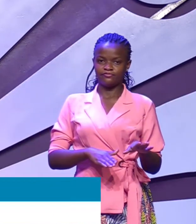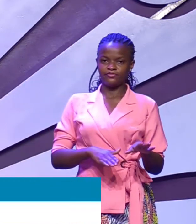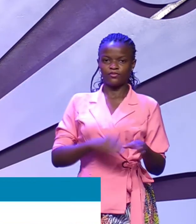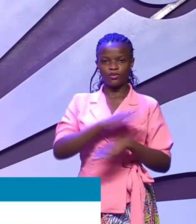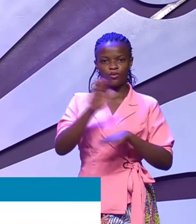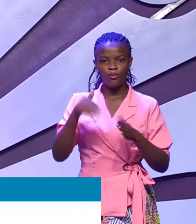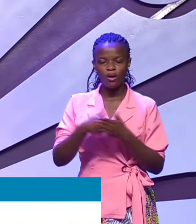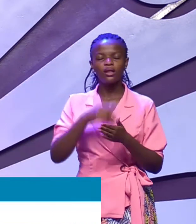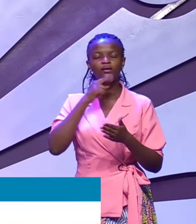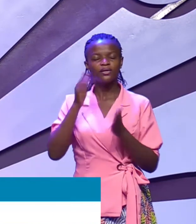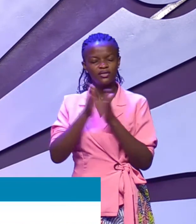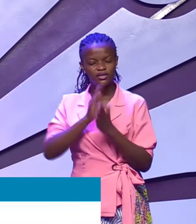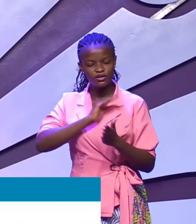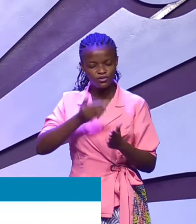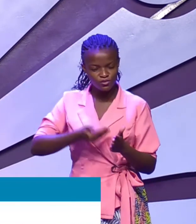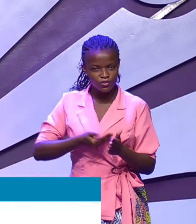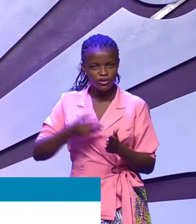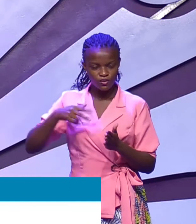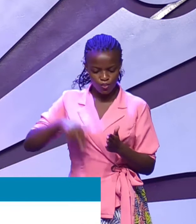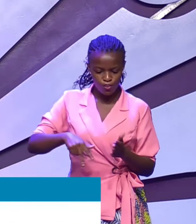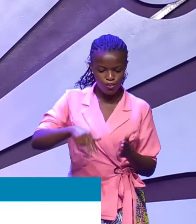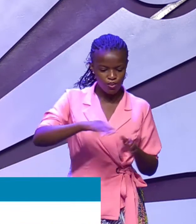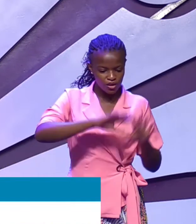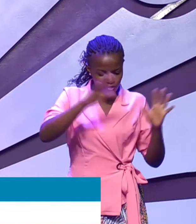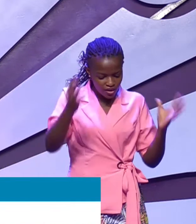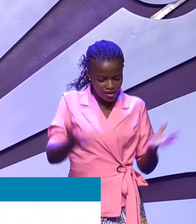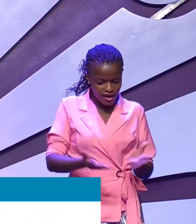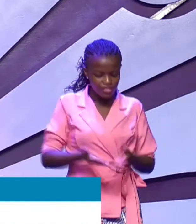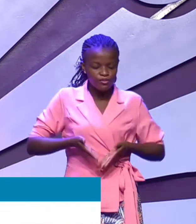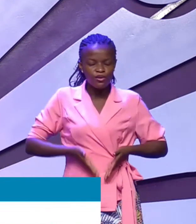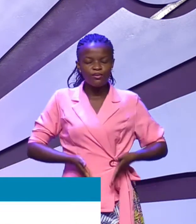All men and women who walk on this earth were born by a woman.